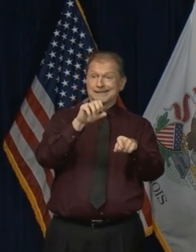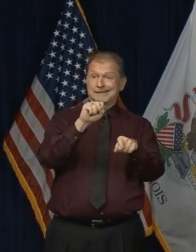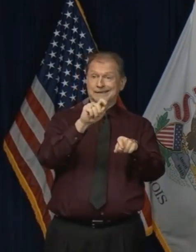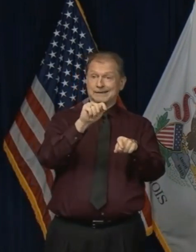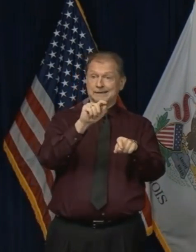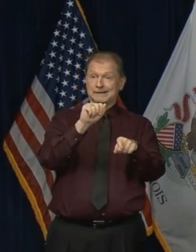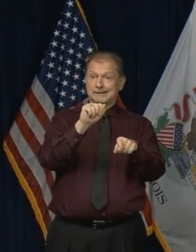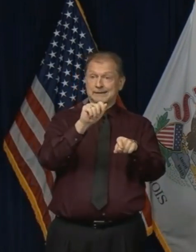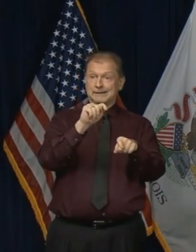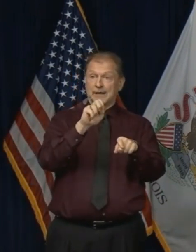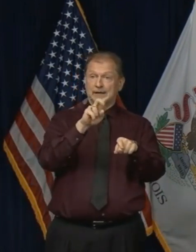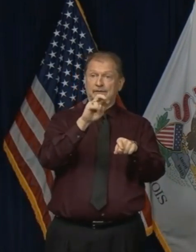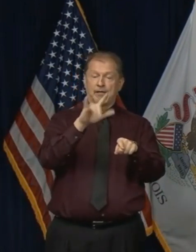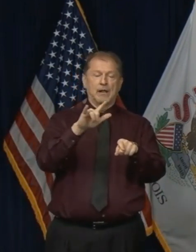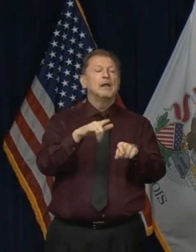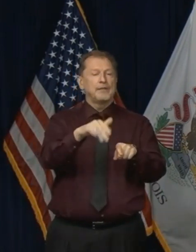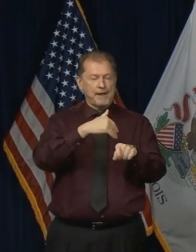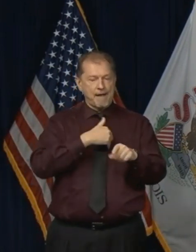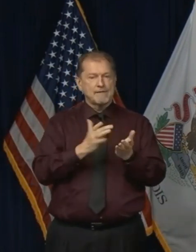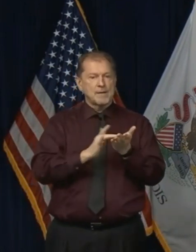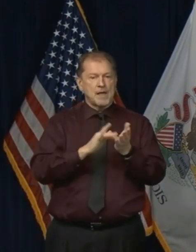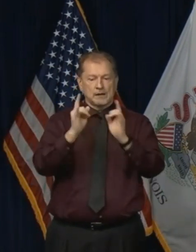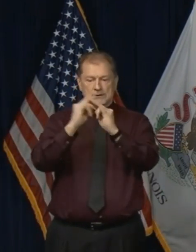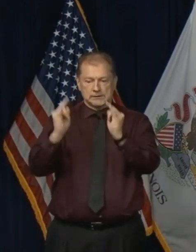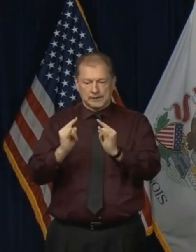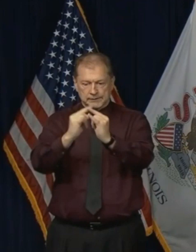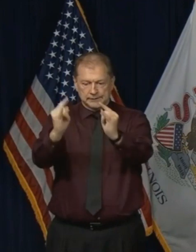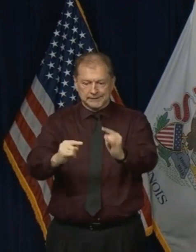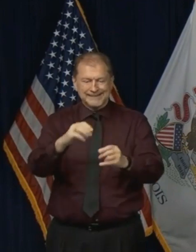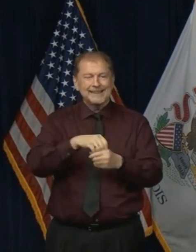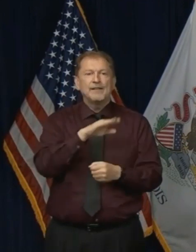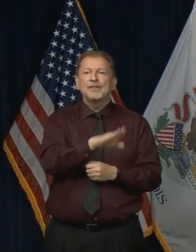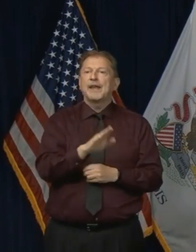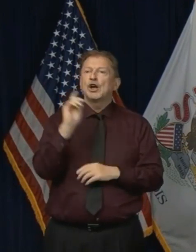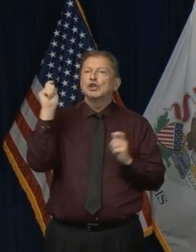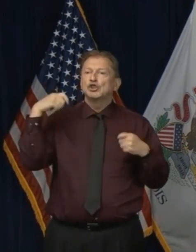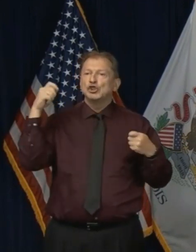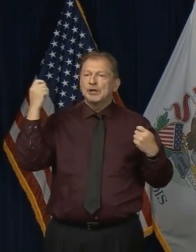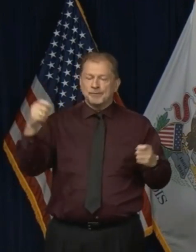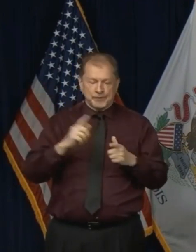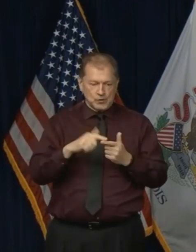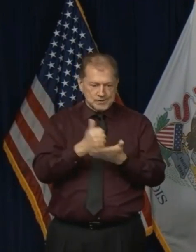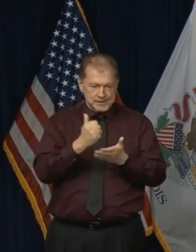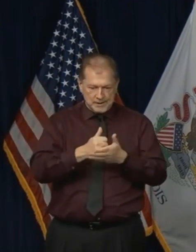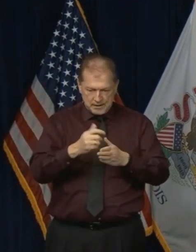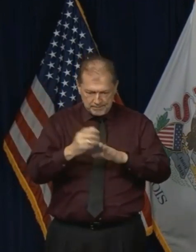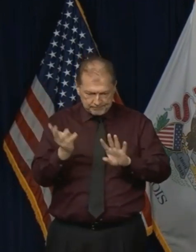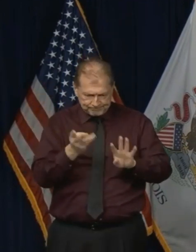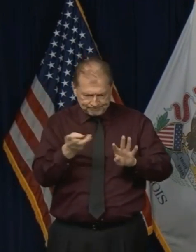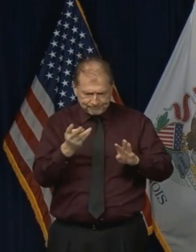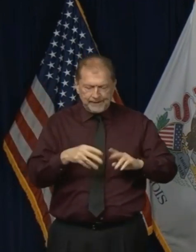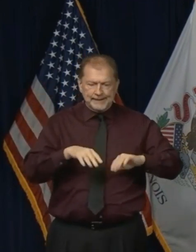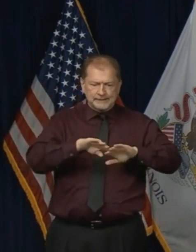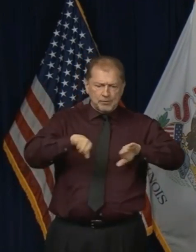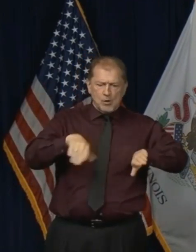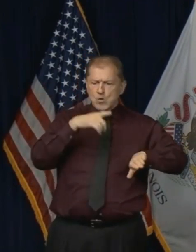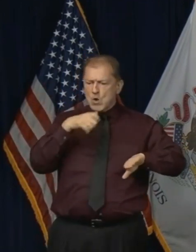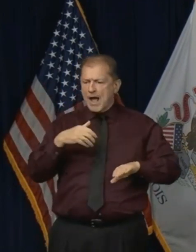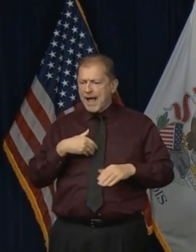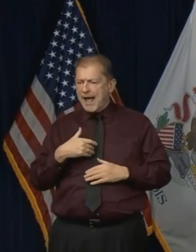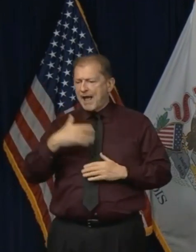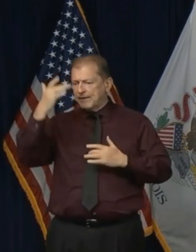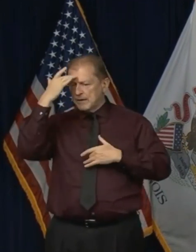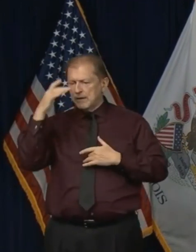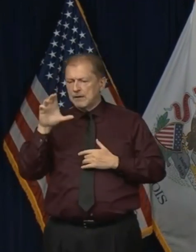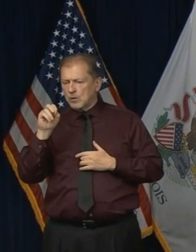Guardsmen who've set up medical tents, um, in their gym, uh, as I understand, and so that they could separate people who have